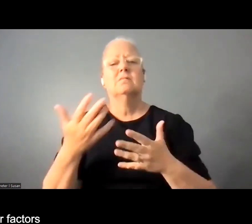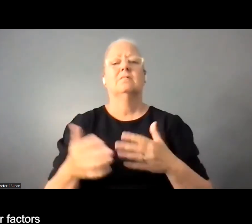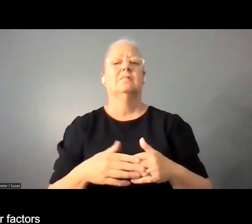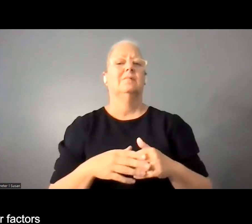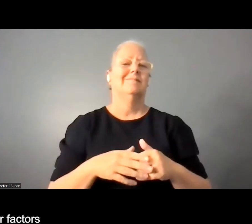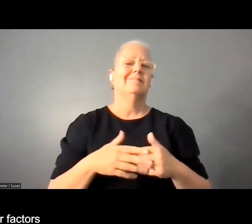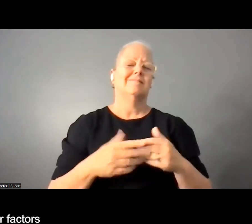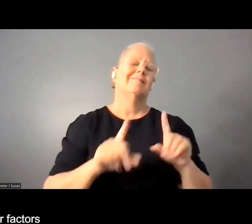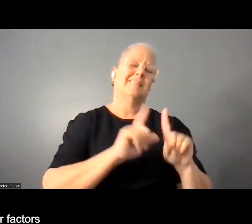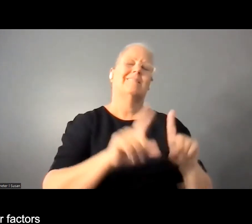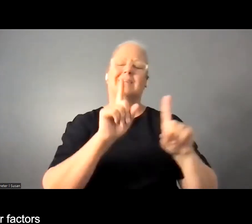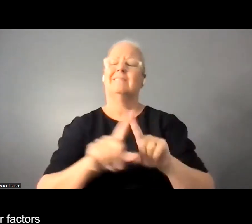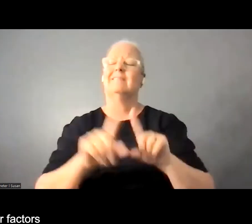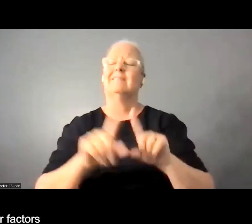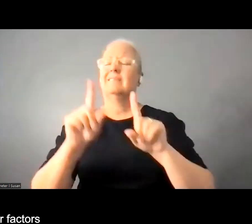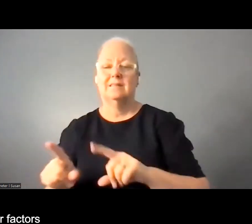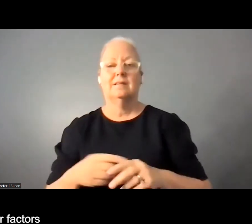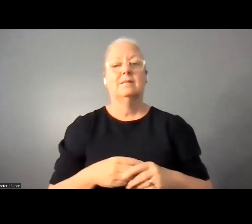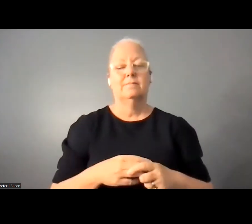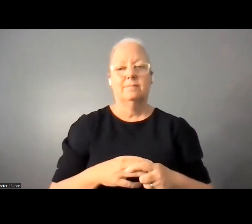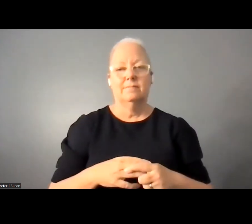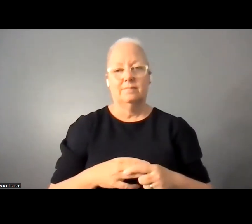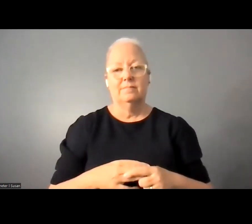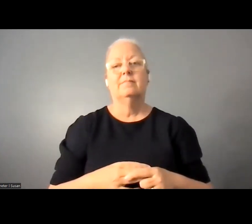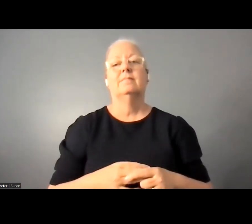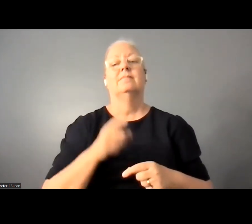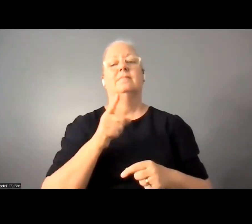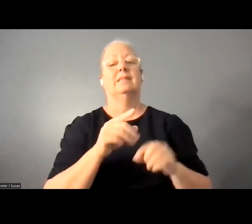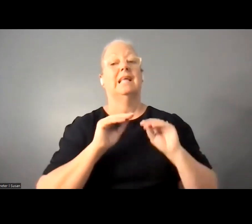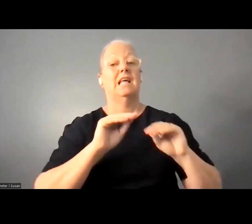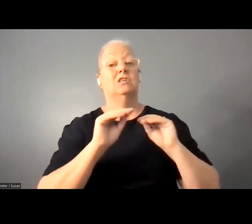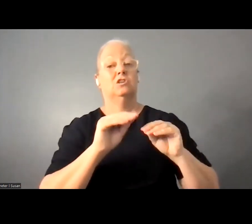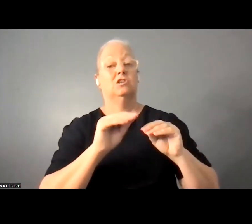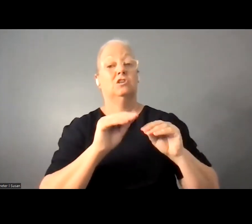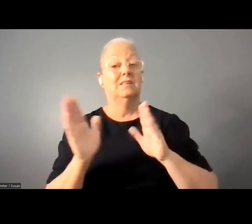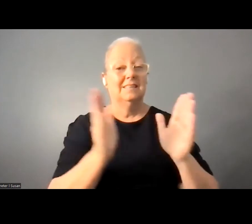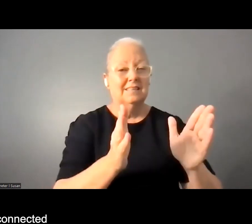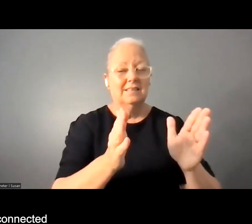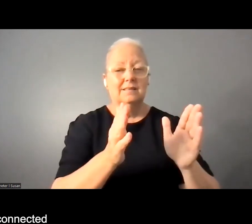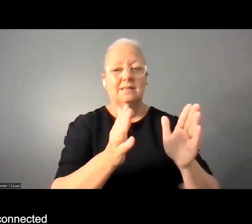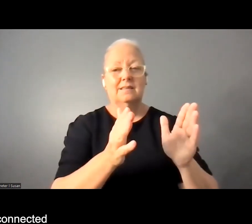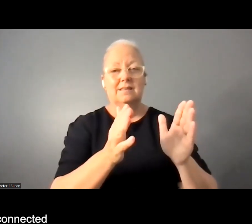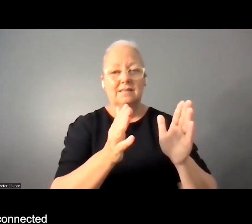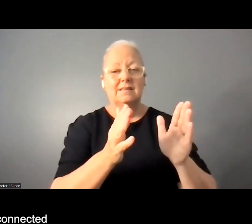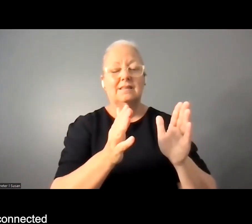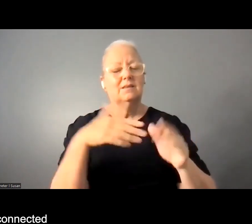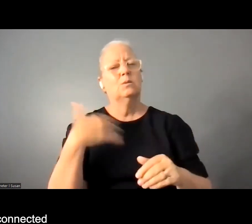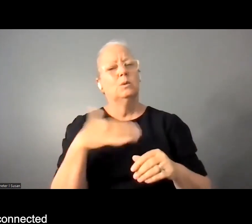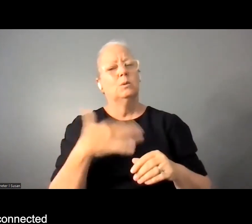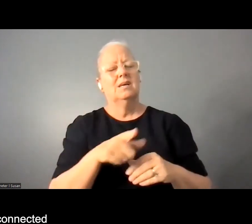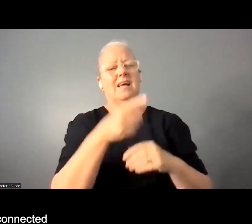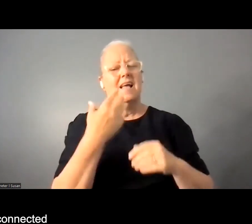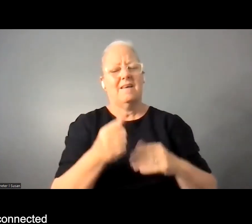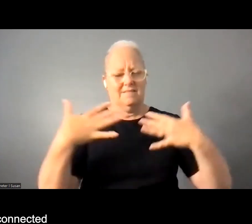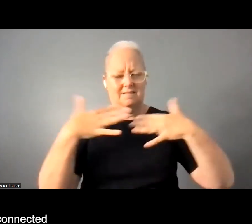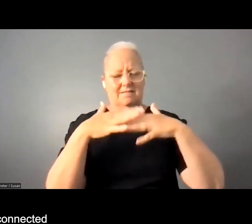many other factors that leads by exclusion from education which is often so tightly um and so intricately kind